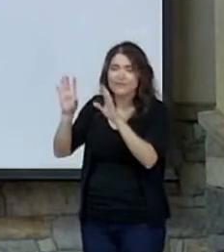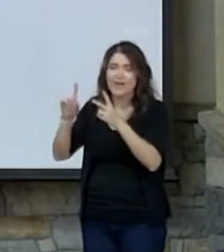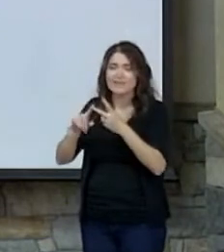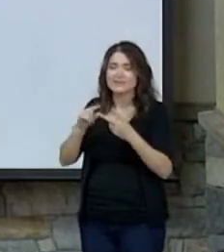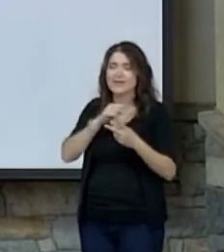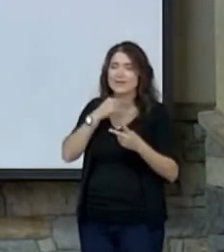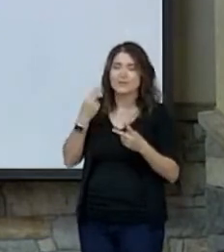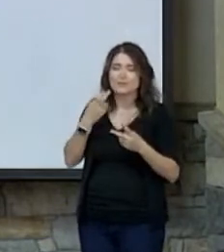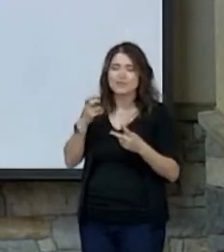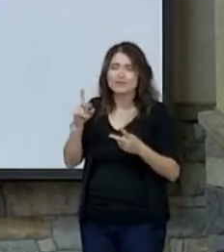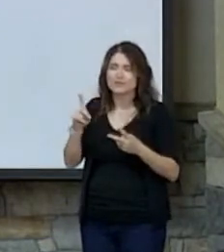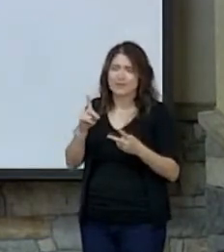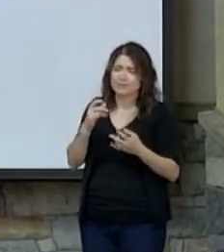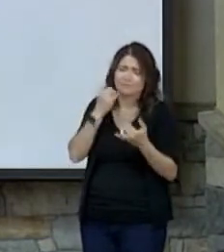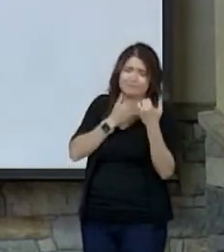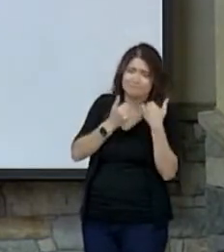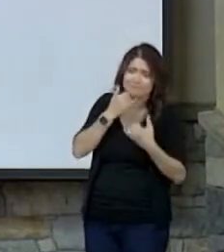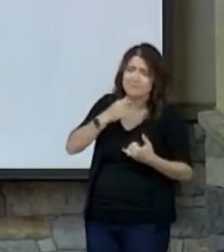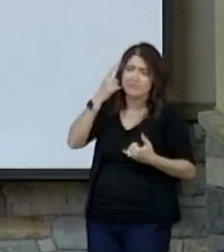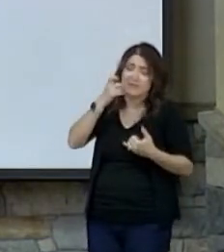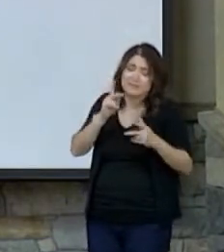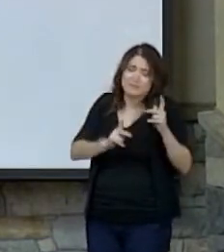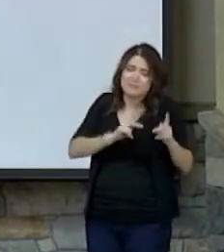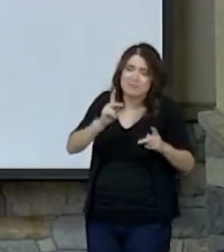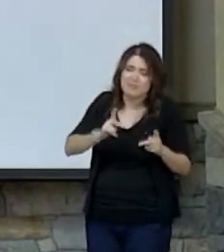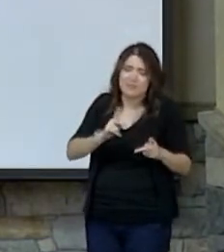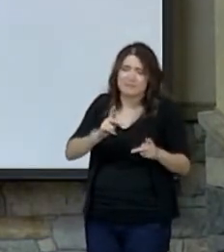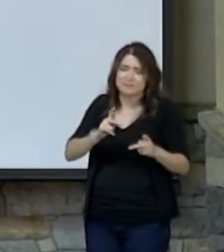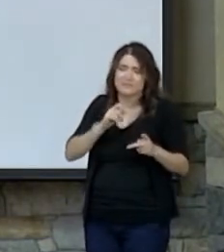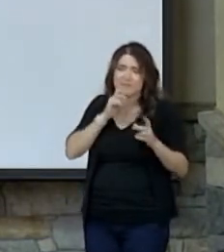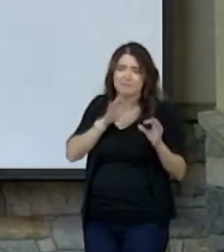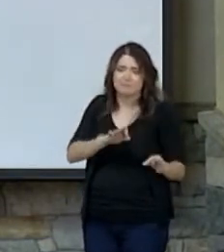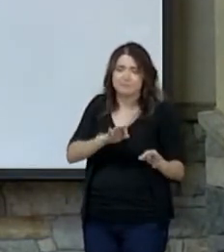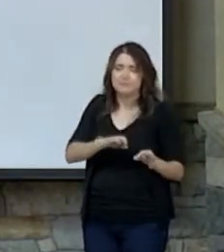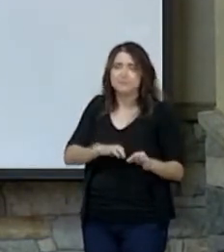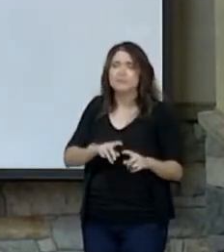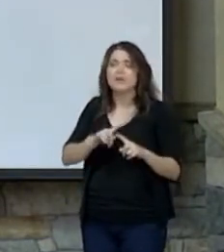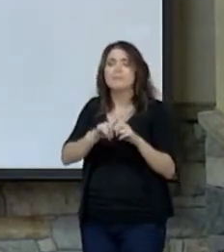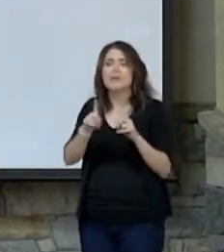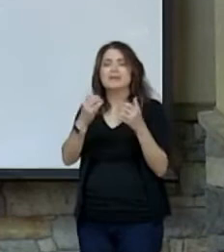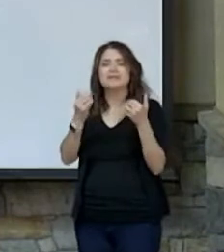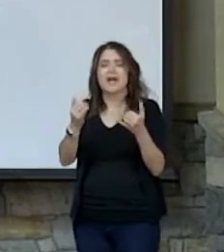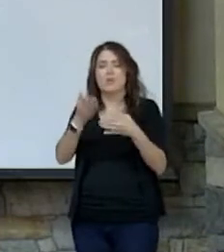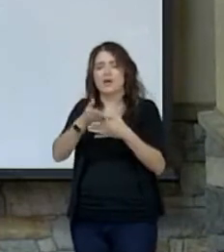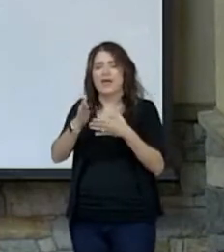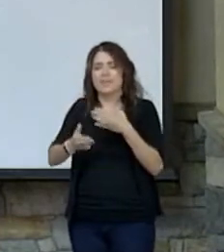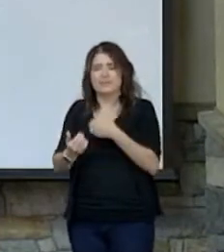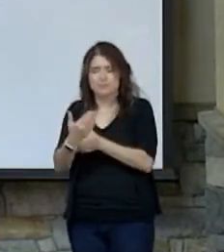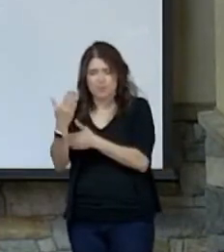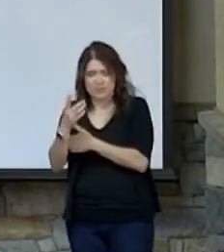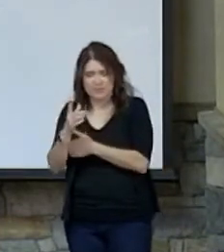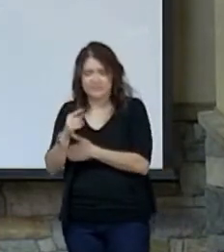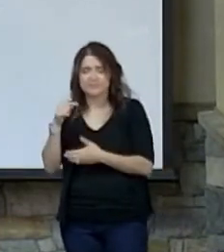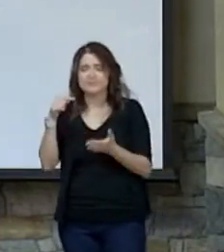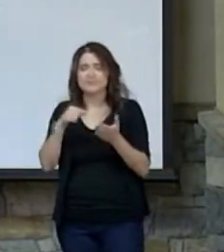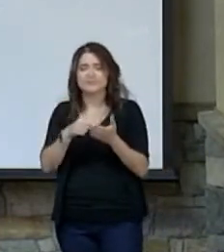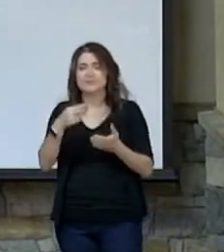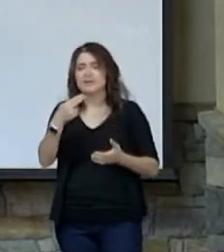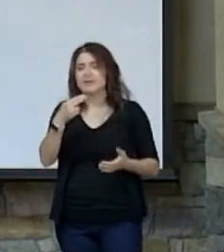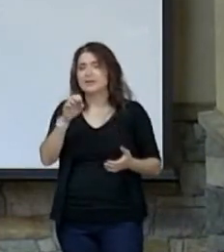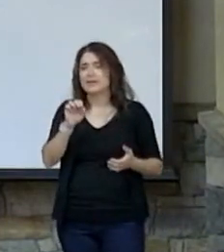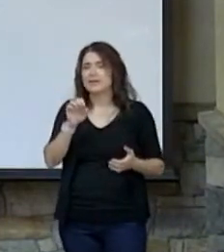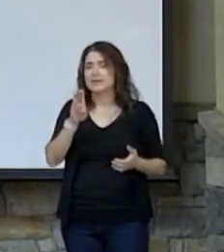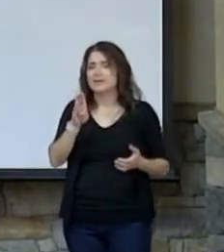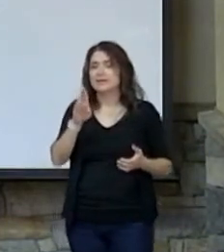that was flawed because it was made up of people. But here's where I'd like for you to end with me this morning. In Hebrews chapter